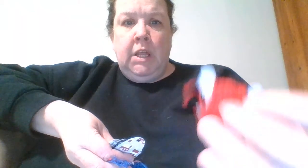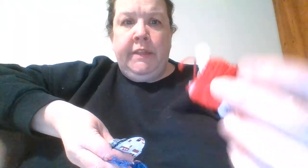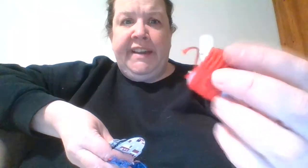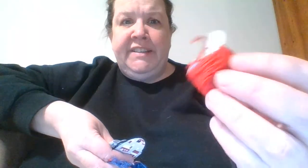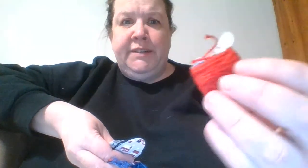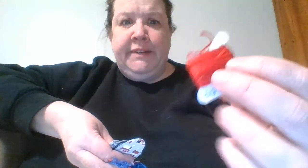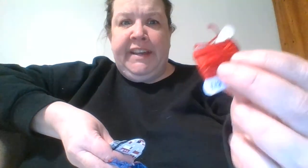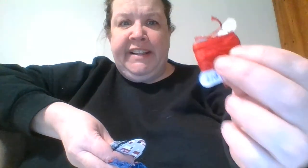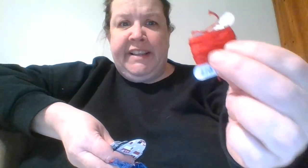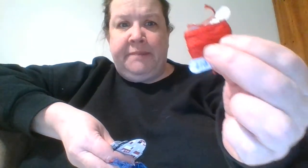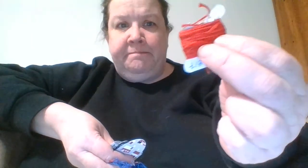likes to eat them